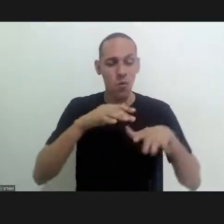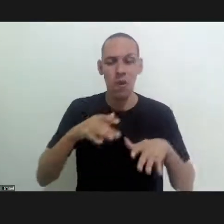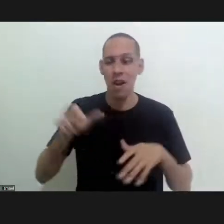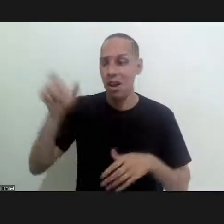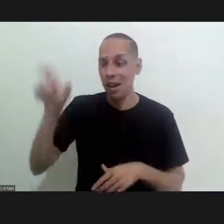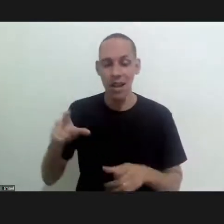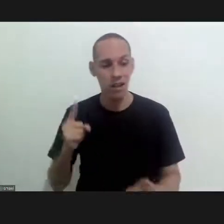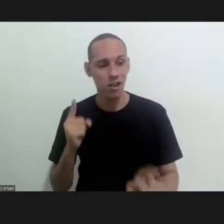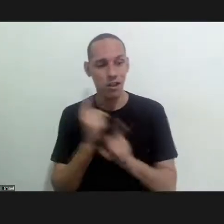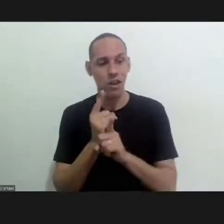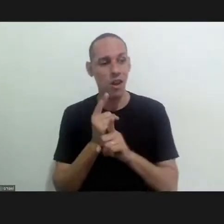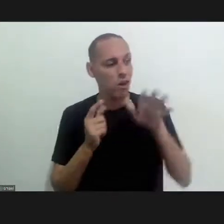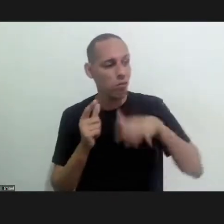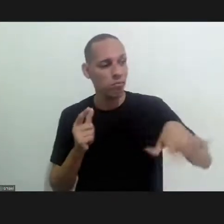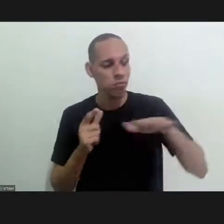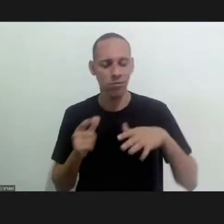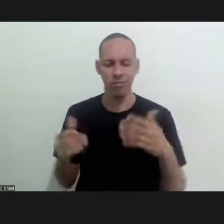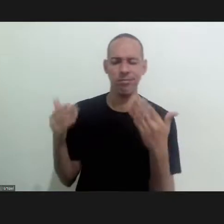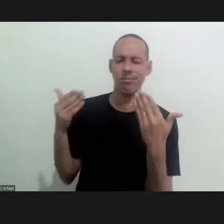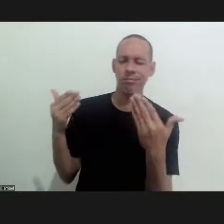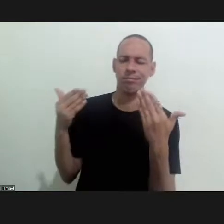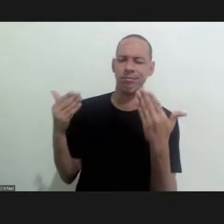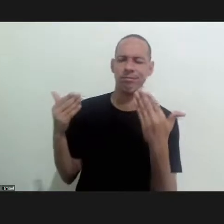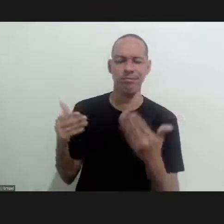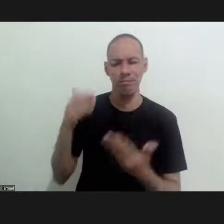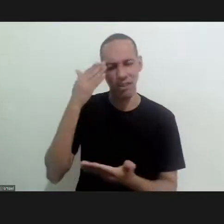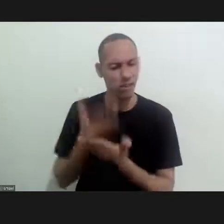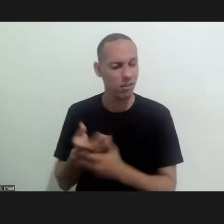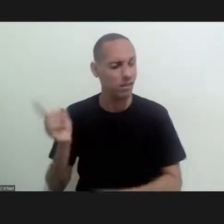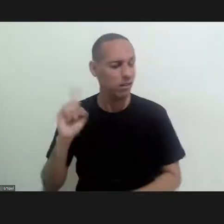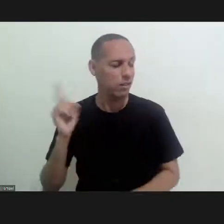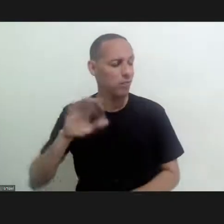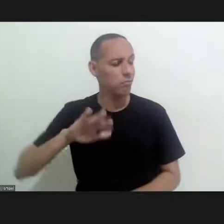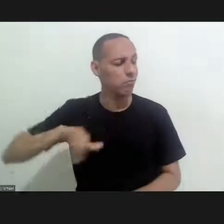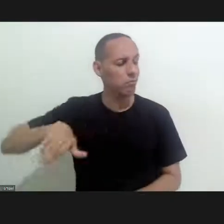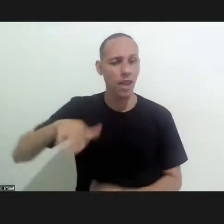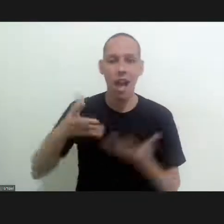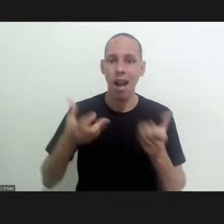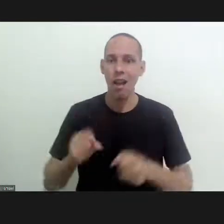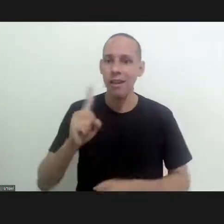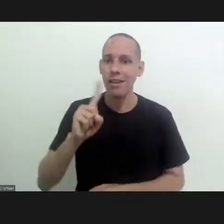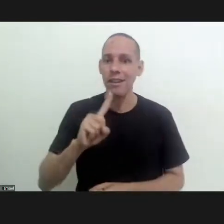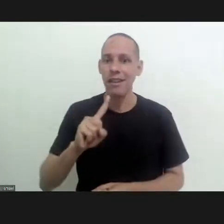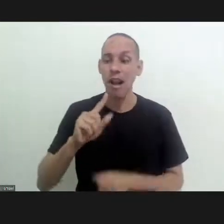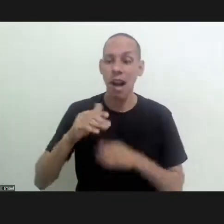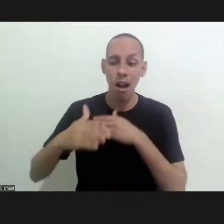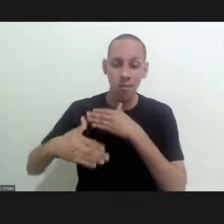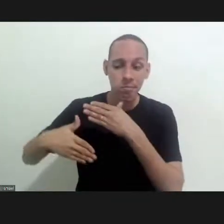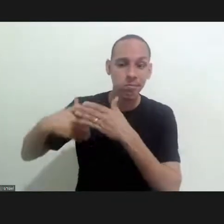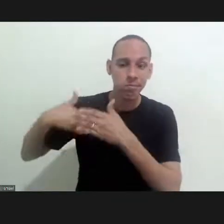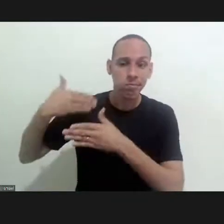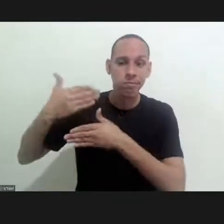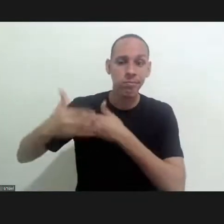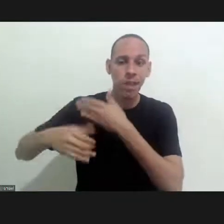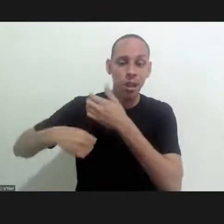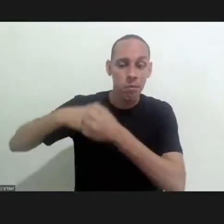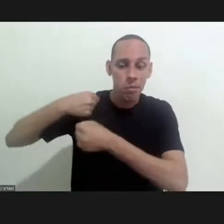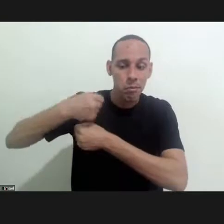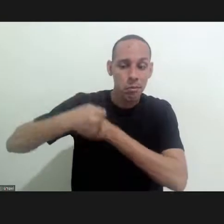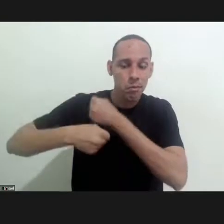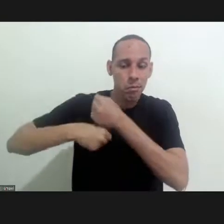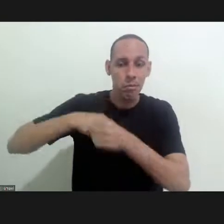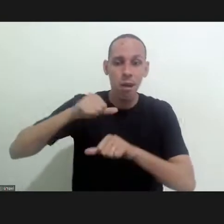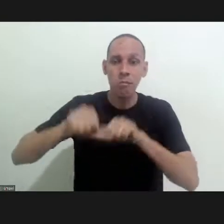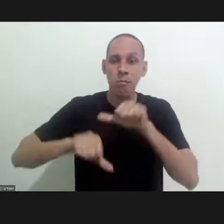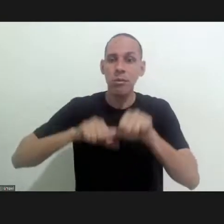discovery was uh questionable uh it wasn't fully accepted and this is something which will